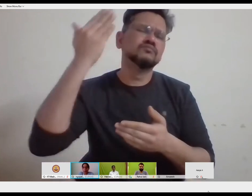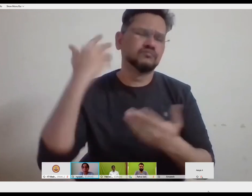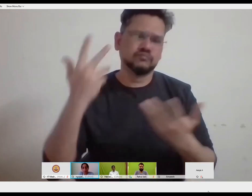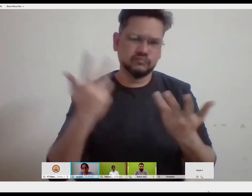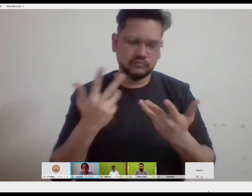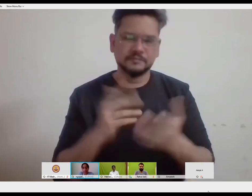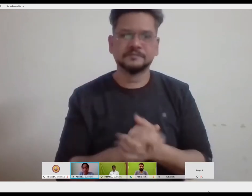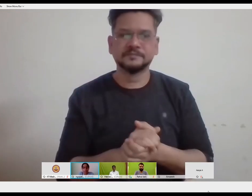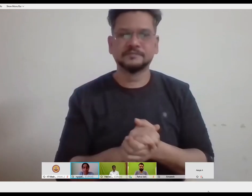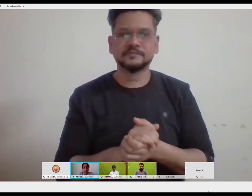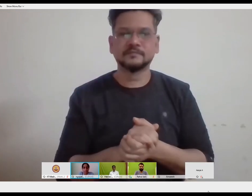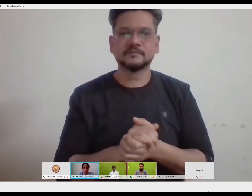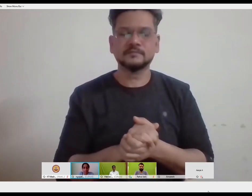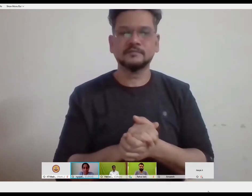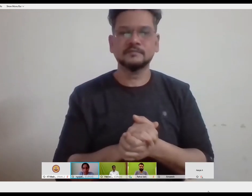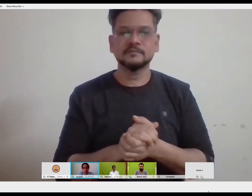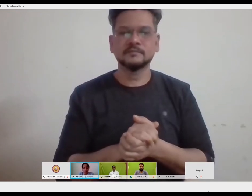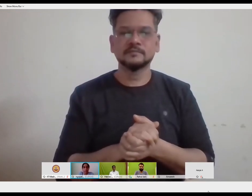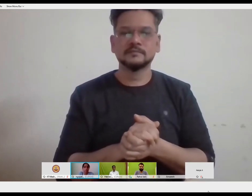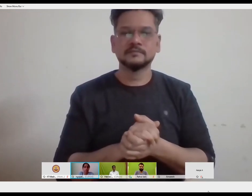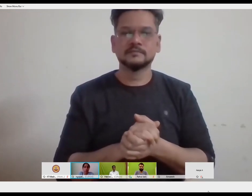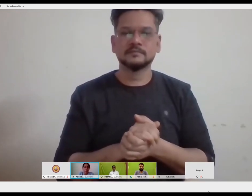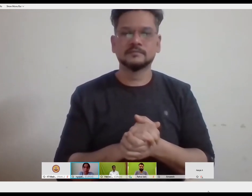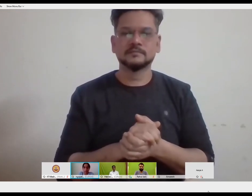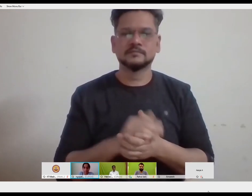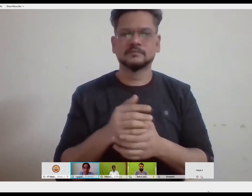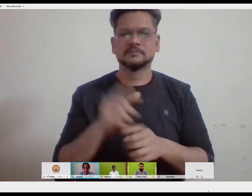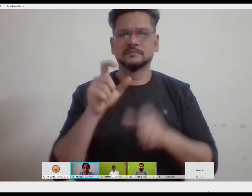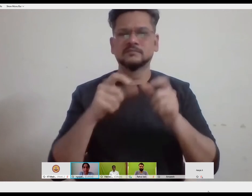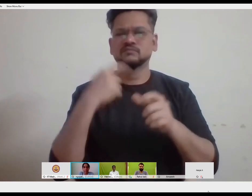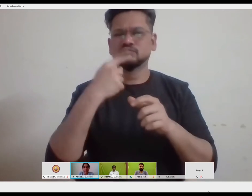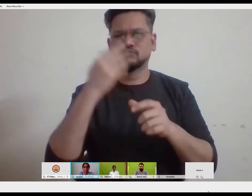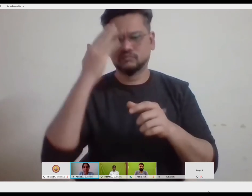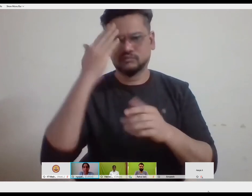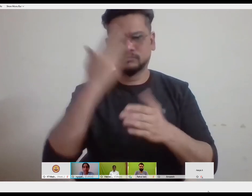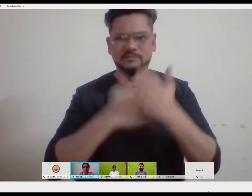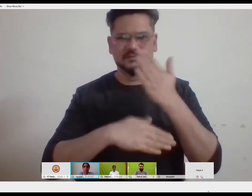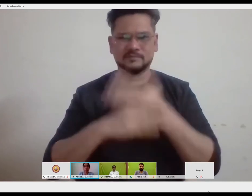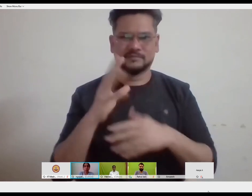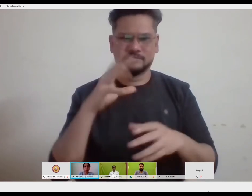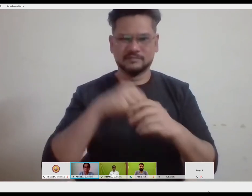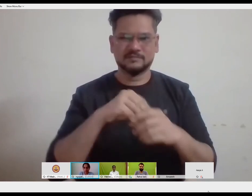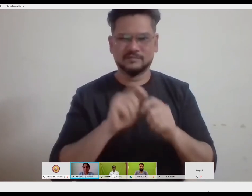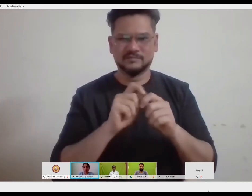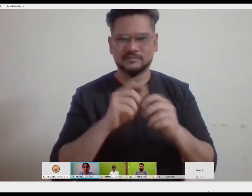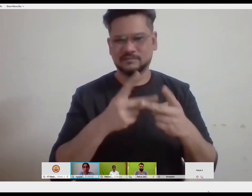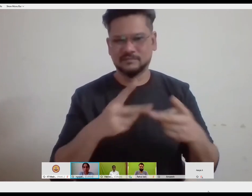whoever is being in the disability sector, also understands that there are different models, or